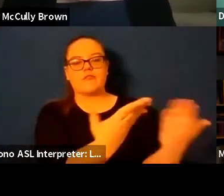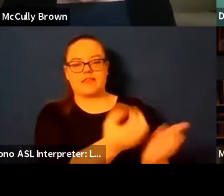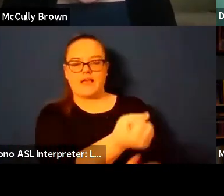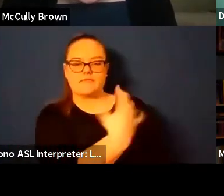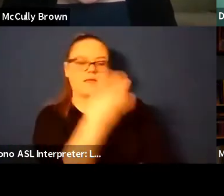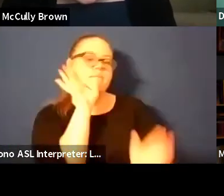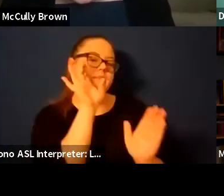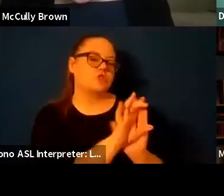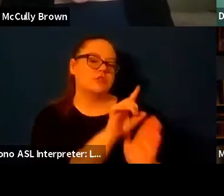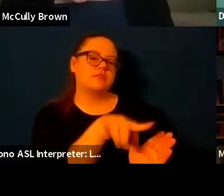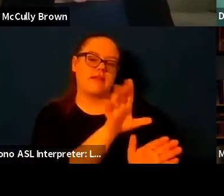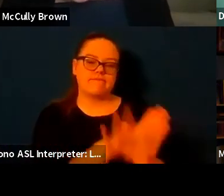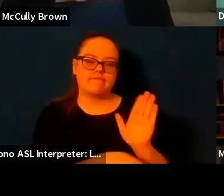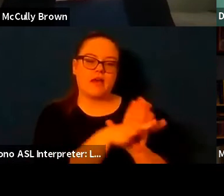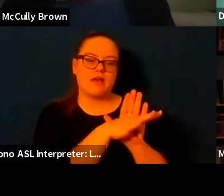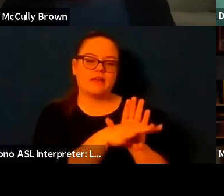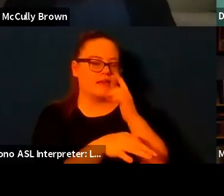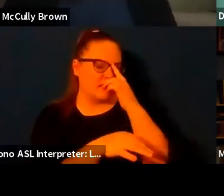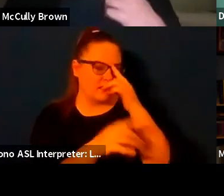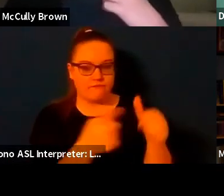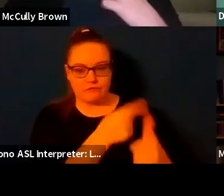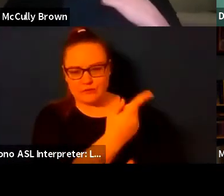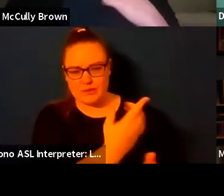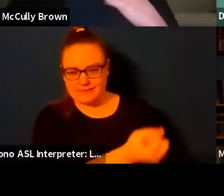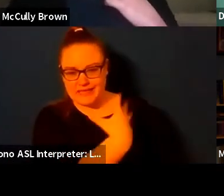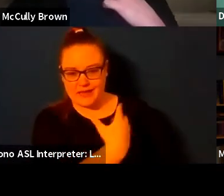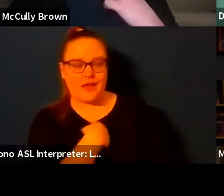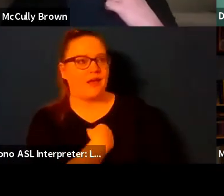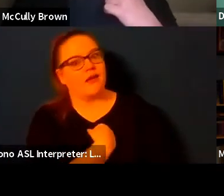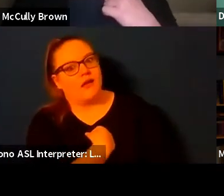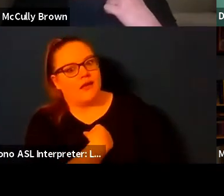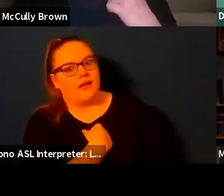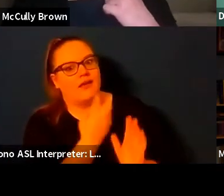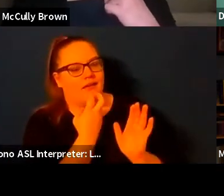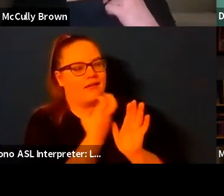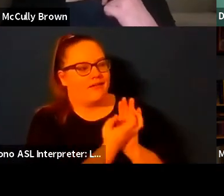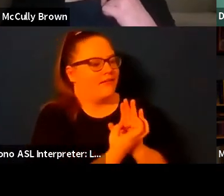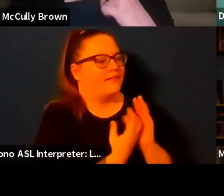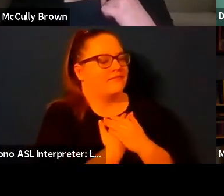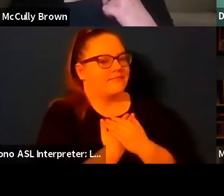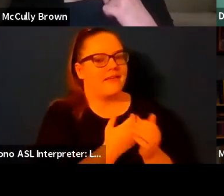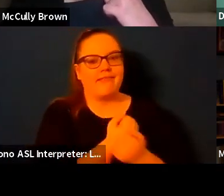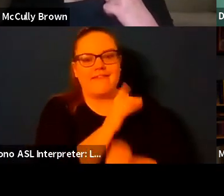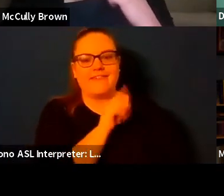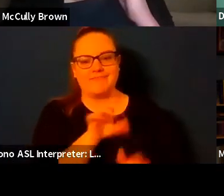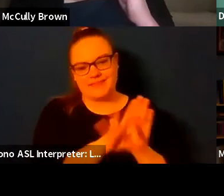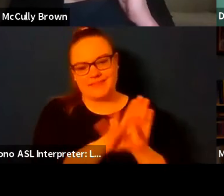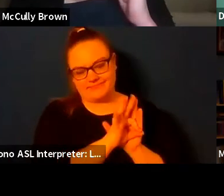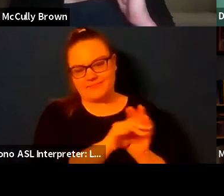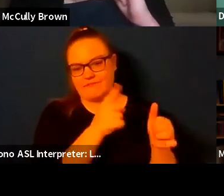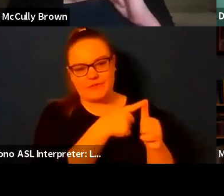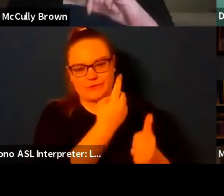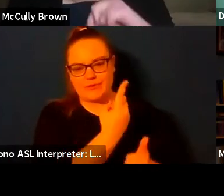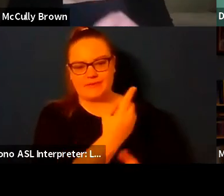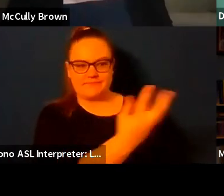really the first one they sent me i just i really loved and that ended up being the cover image and that was that um siu press